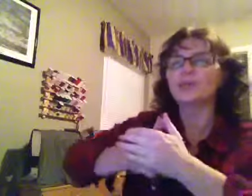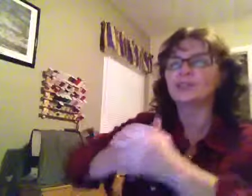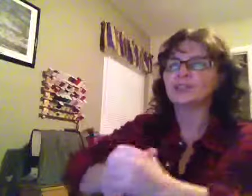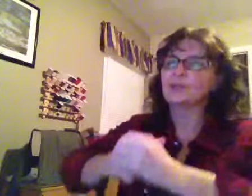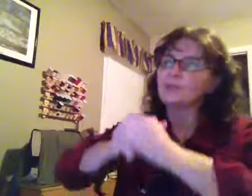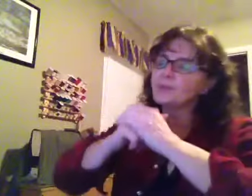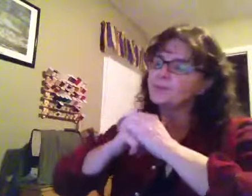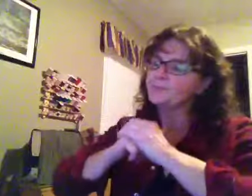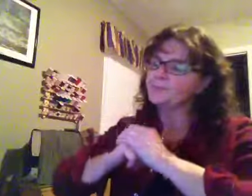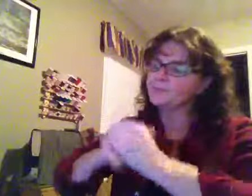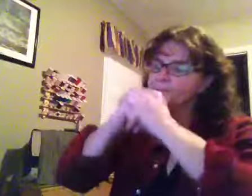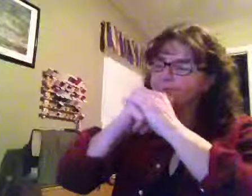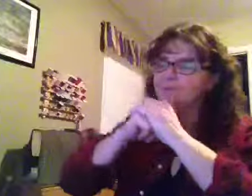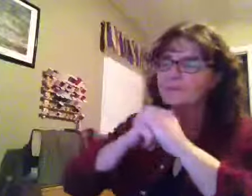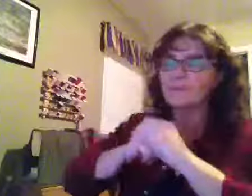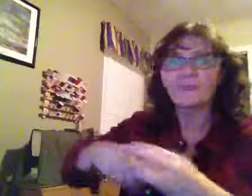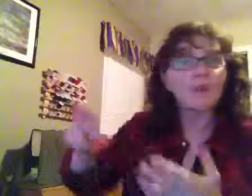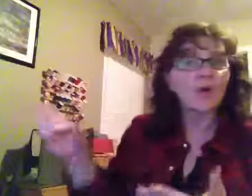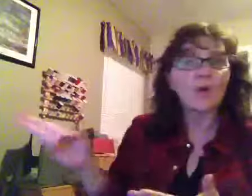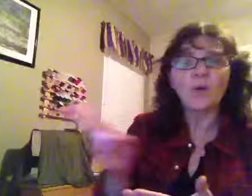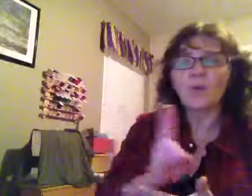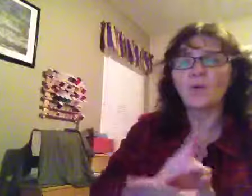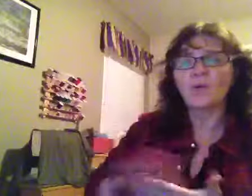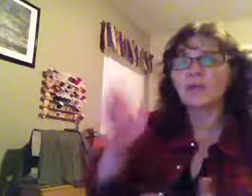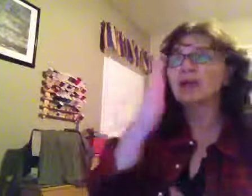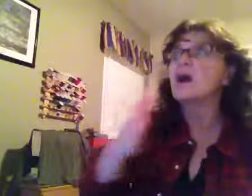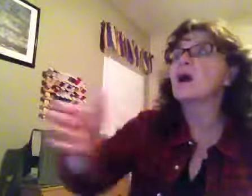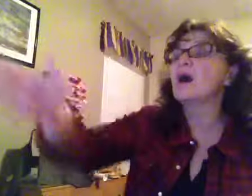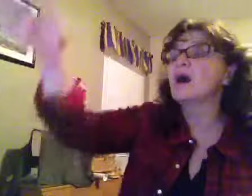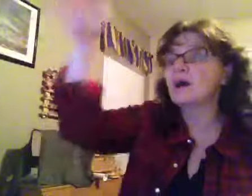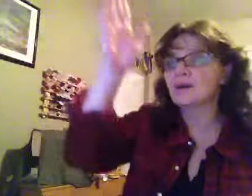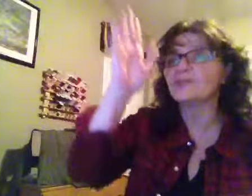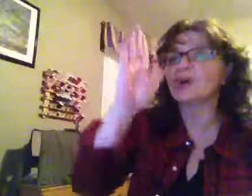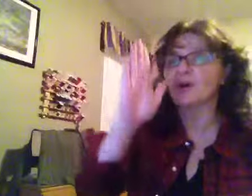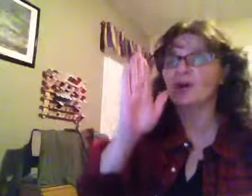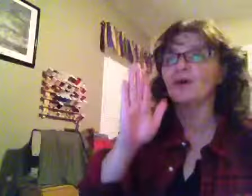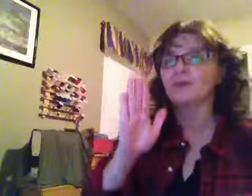us worshiping the holy God of all.